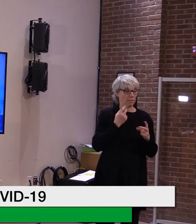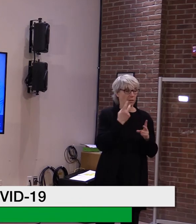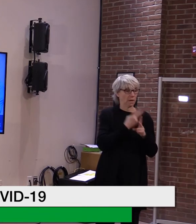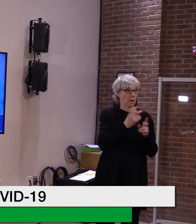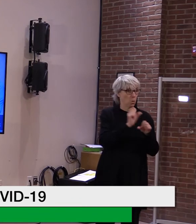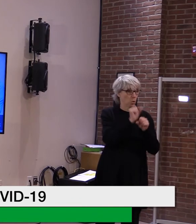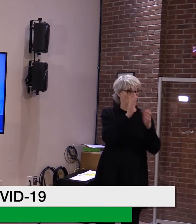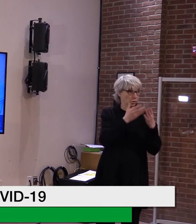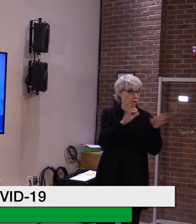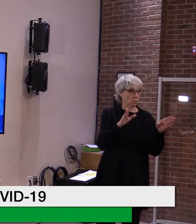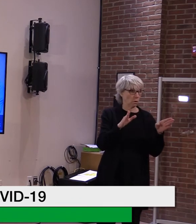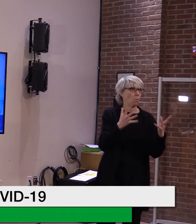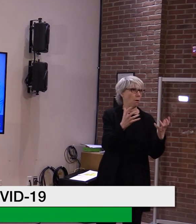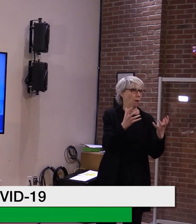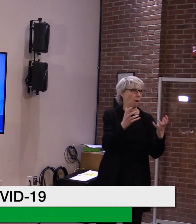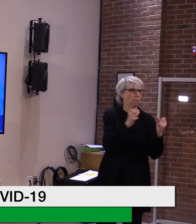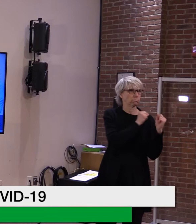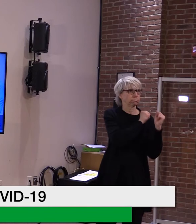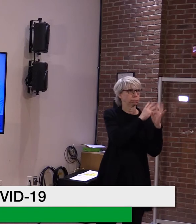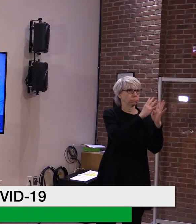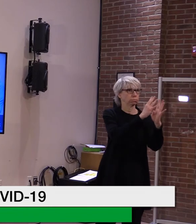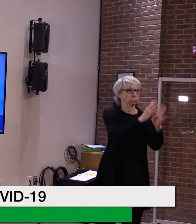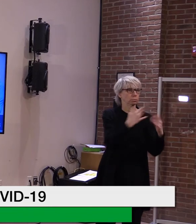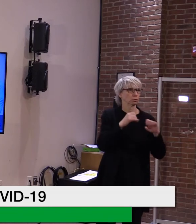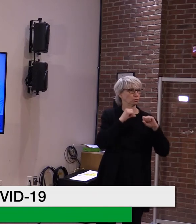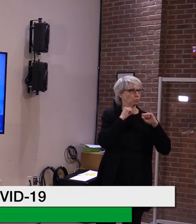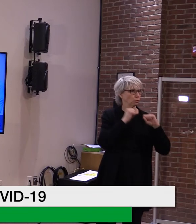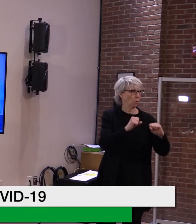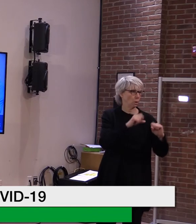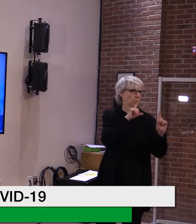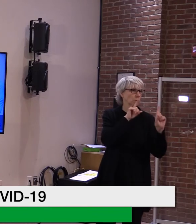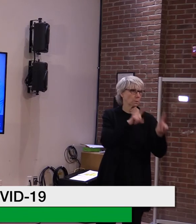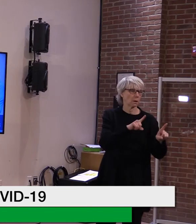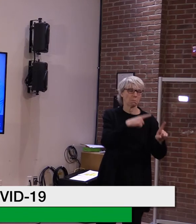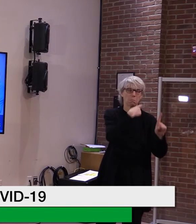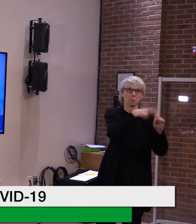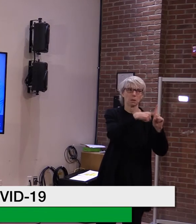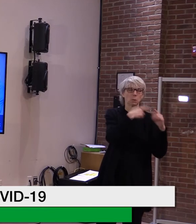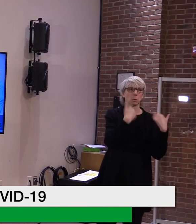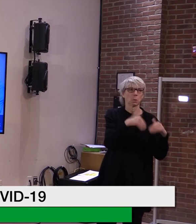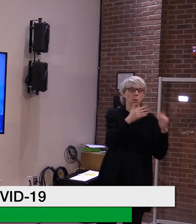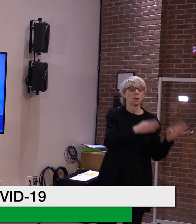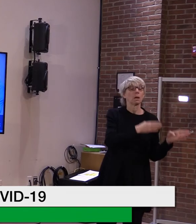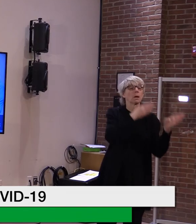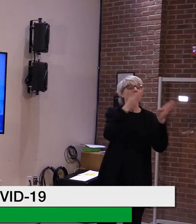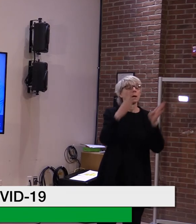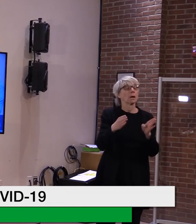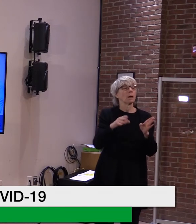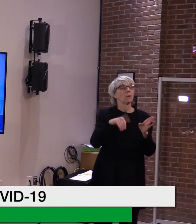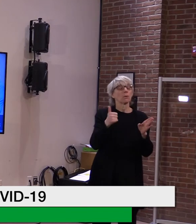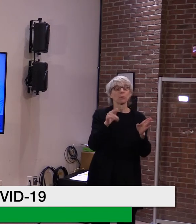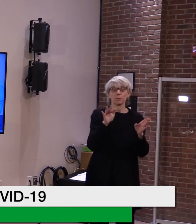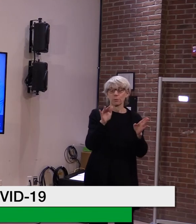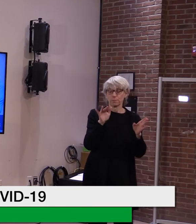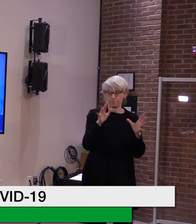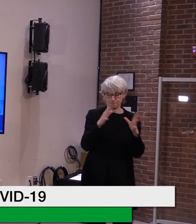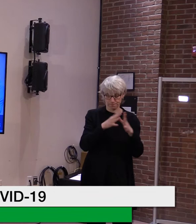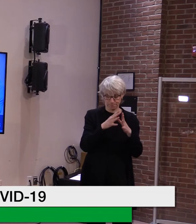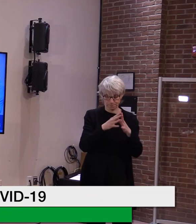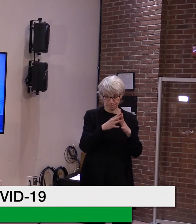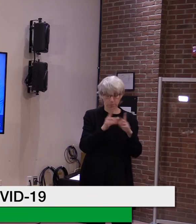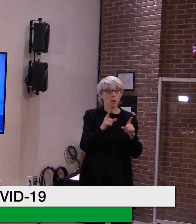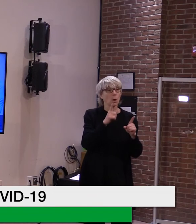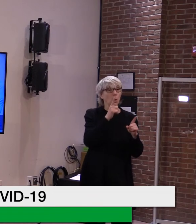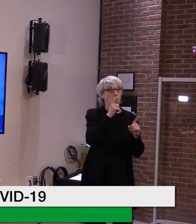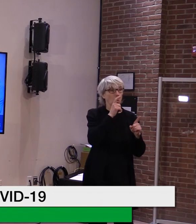in general. Um, and we have some information on that. And we have a high uptake with, um, with